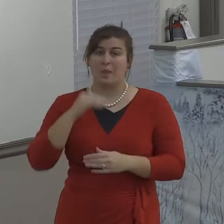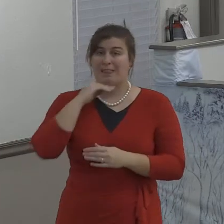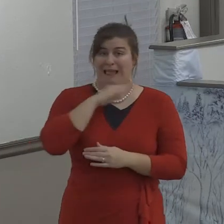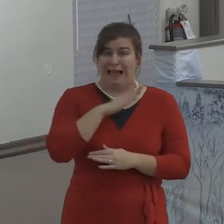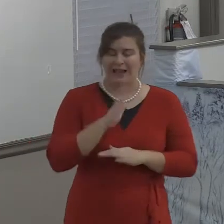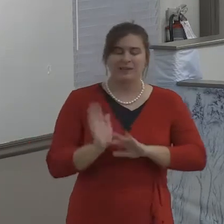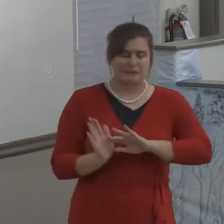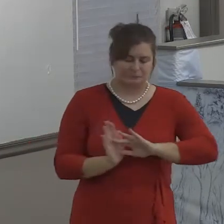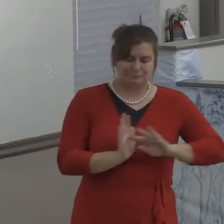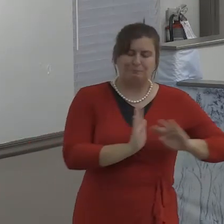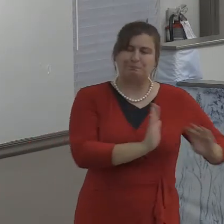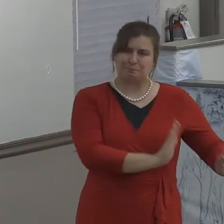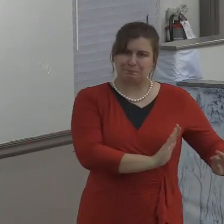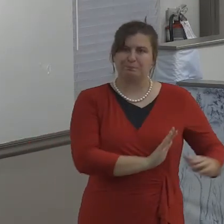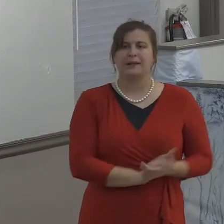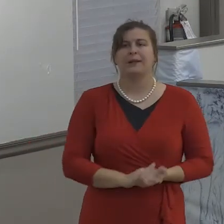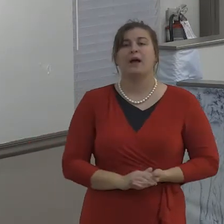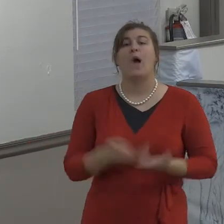the same day.